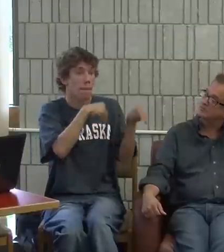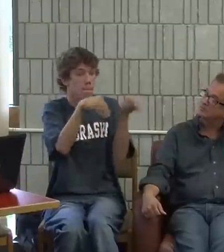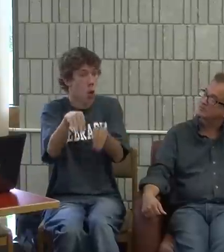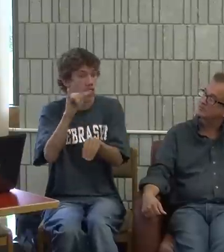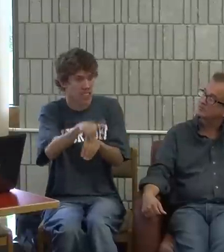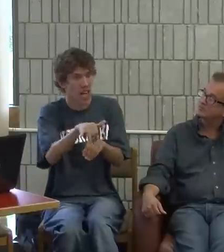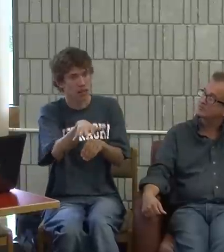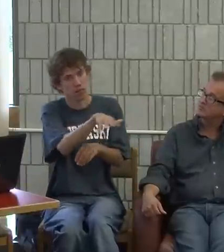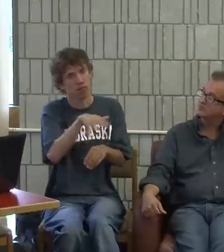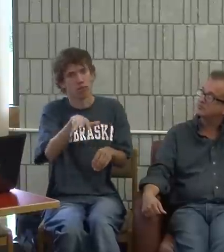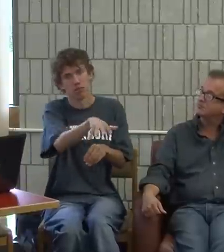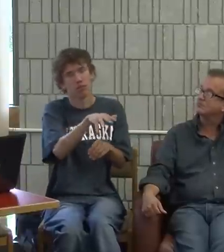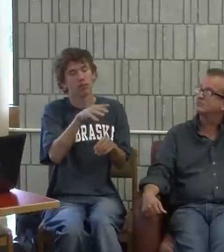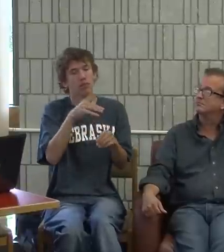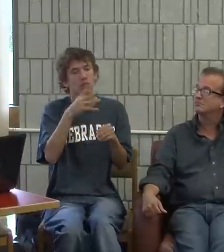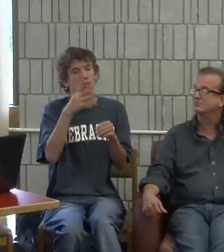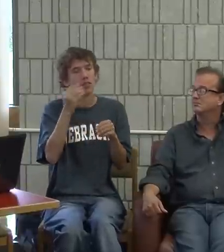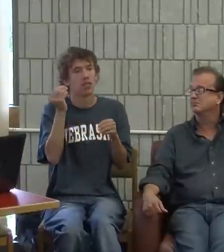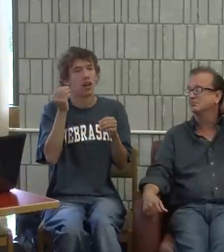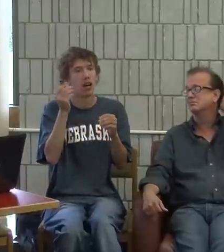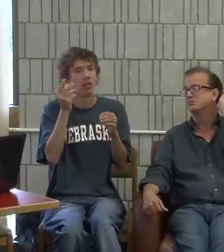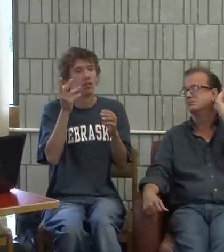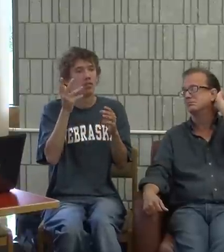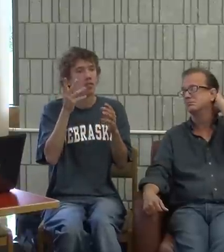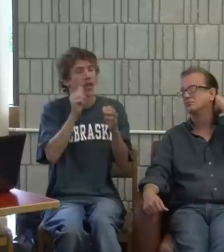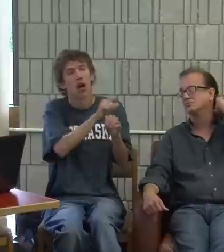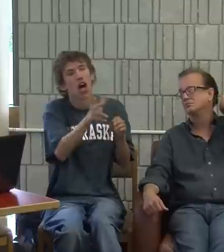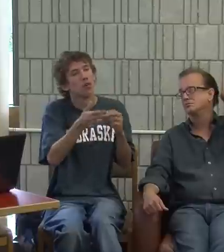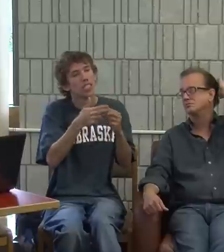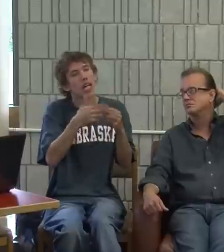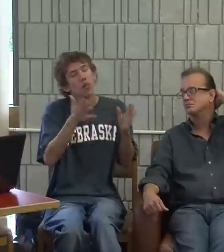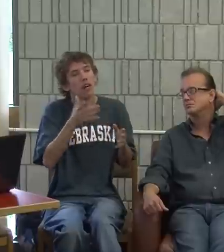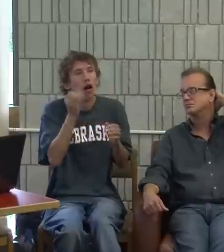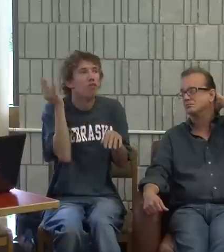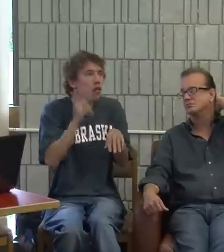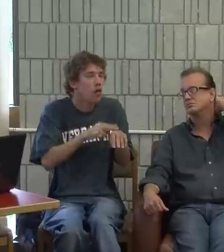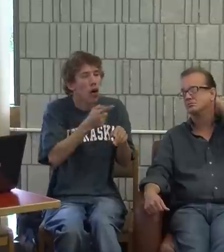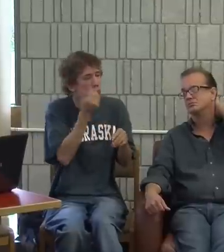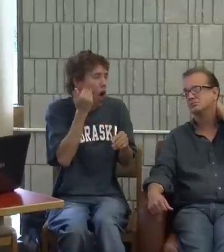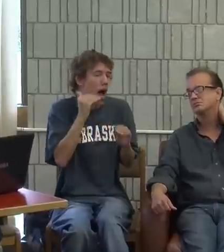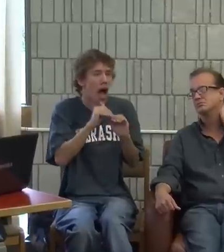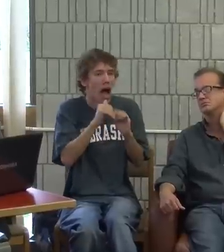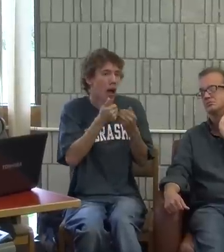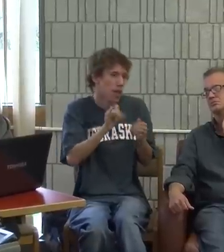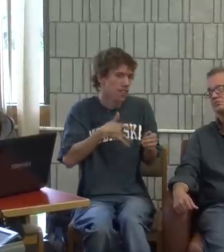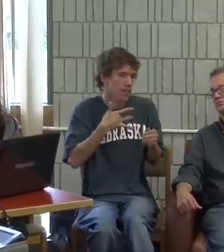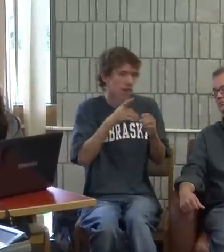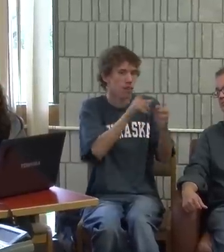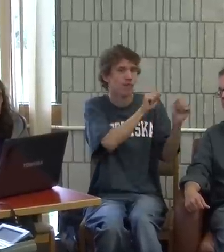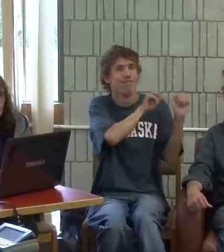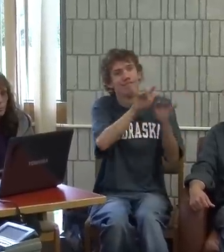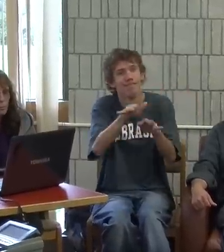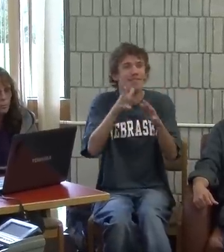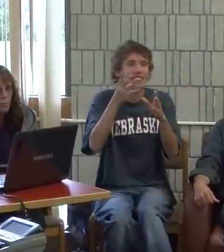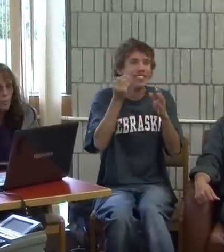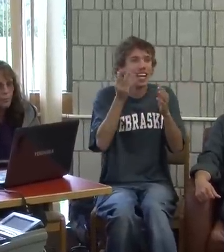could hear. And then when I moved into that neighborhood, all the neighbors, you know how it is.